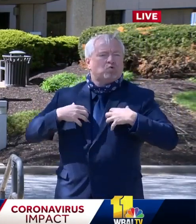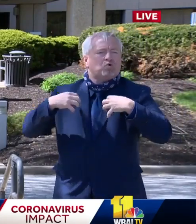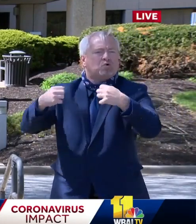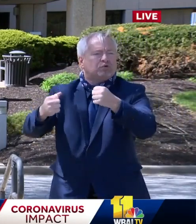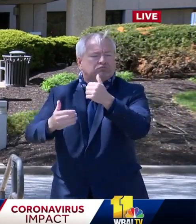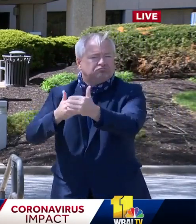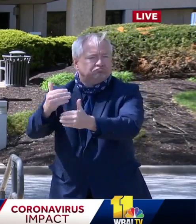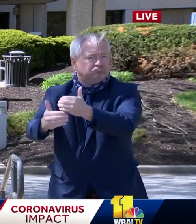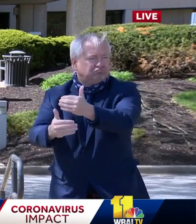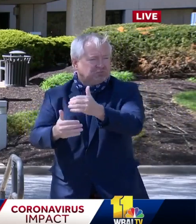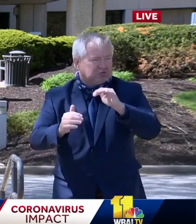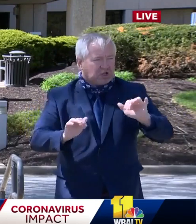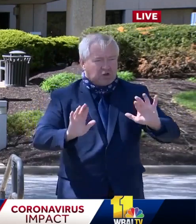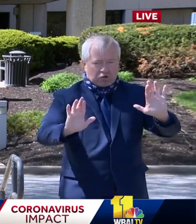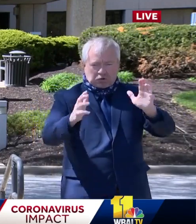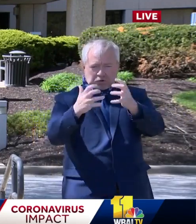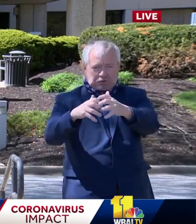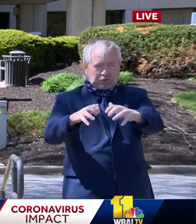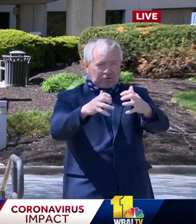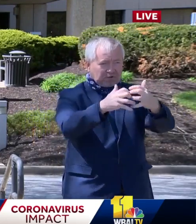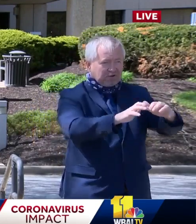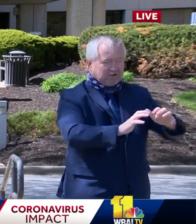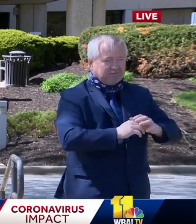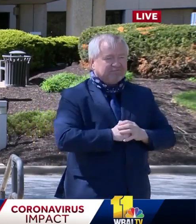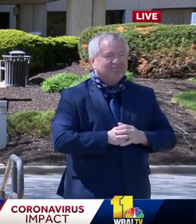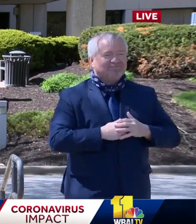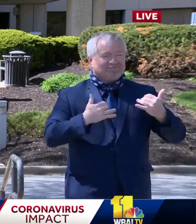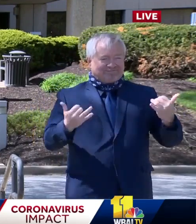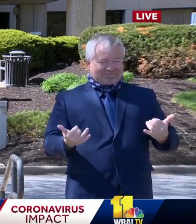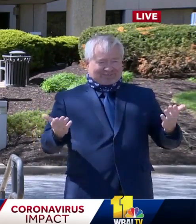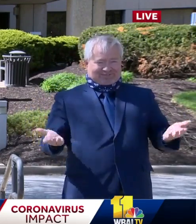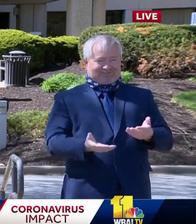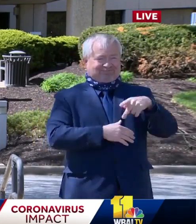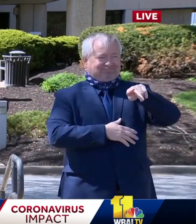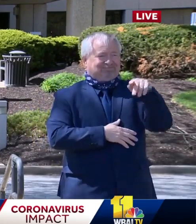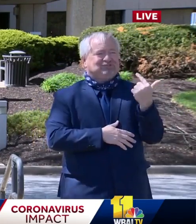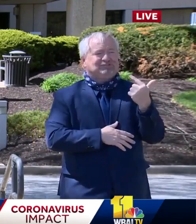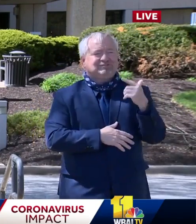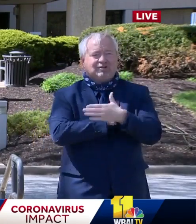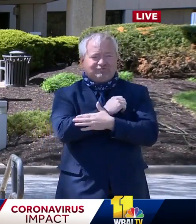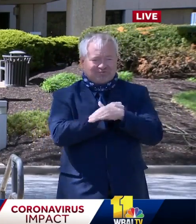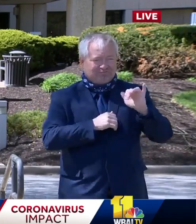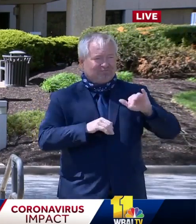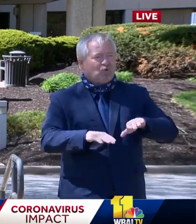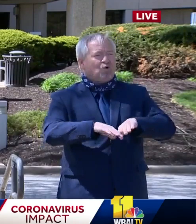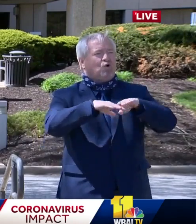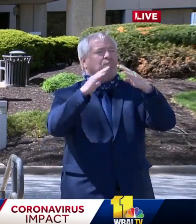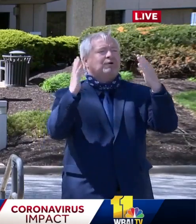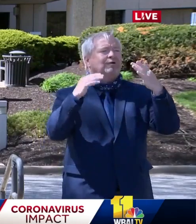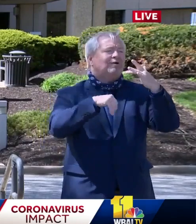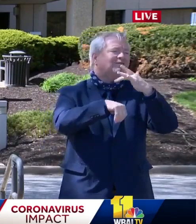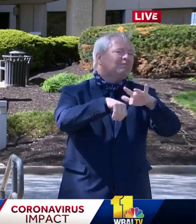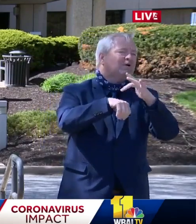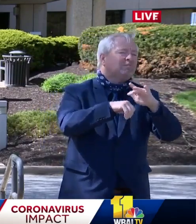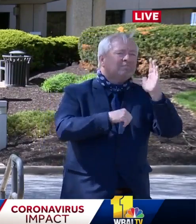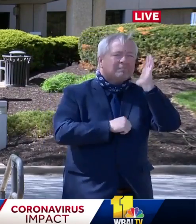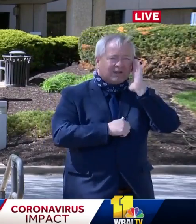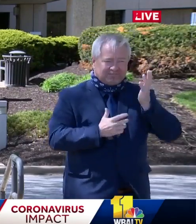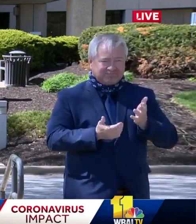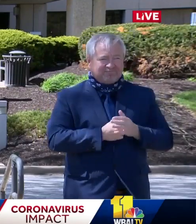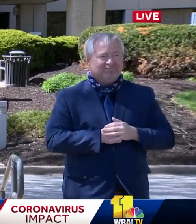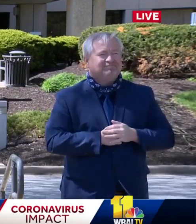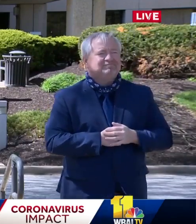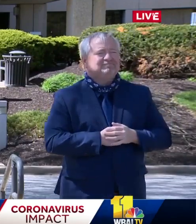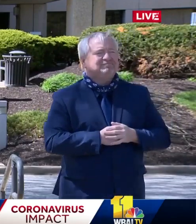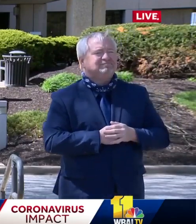Here in Prince George's County, we have also opened the first beds at Adventist Fort Washington Medical Center. We're adding additional